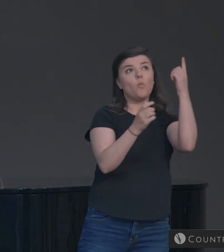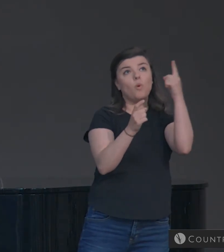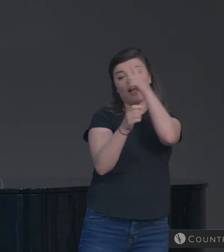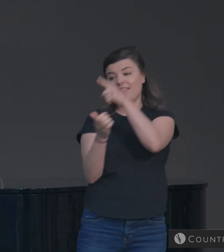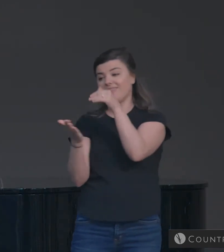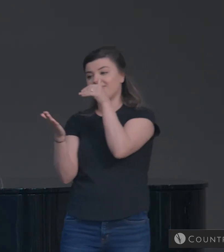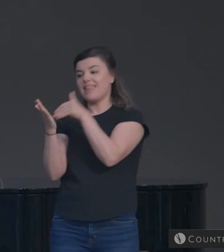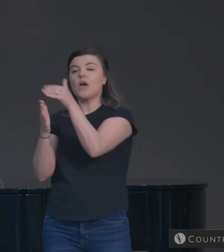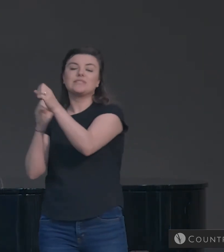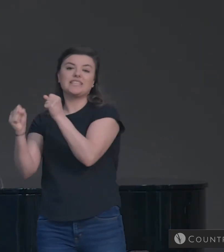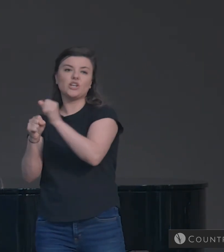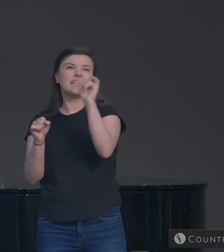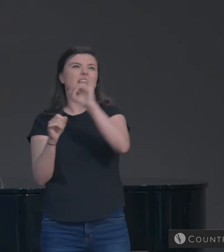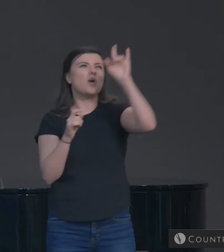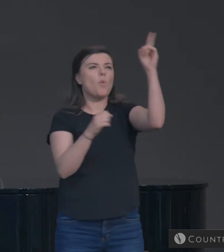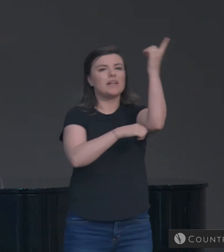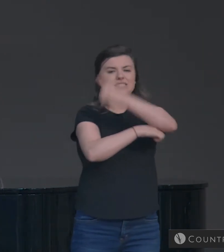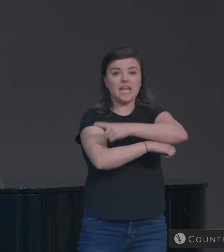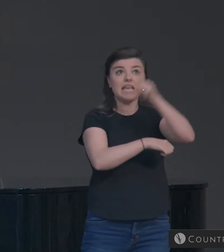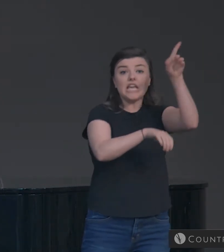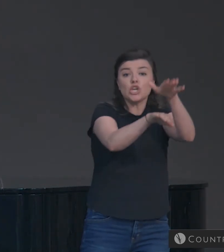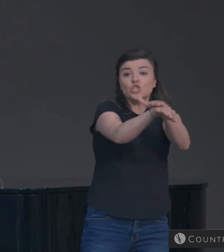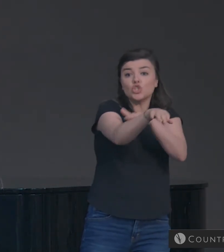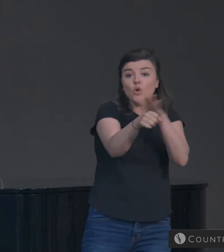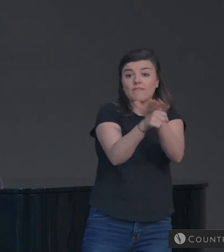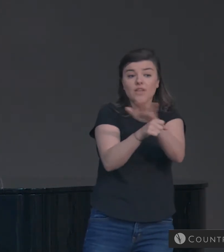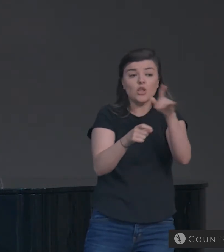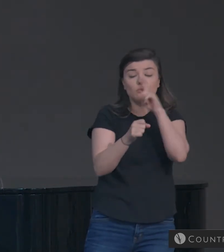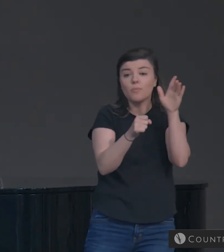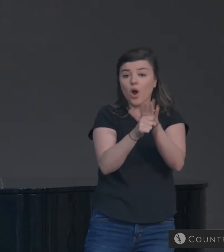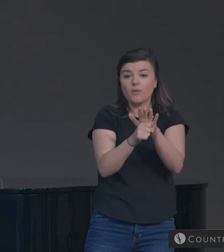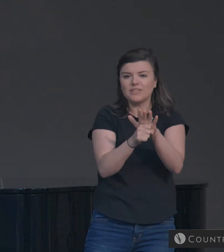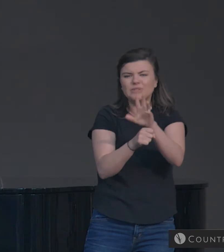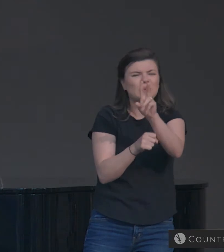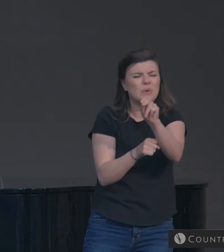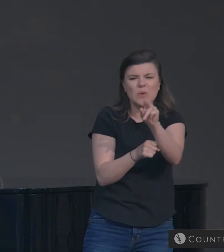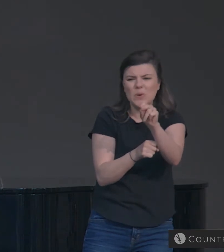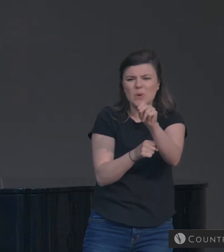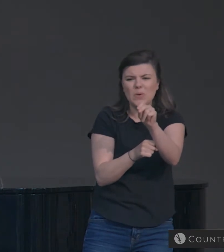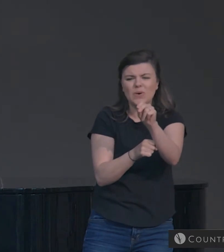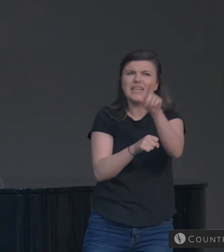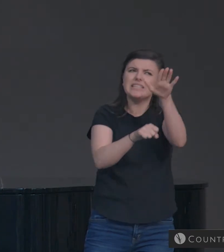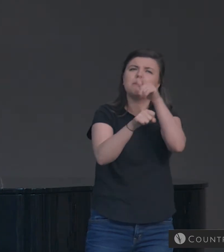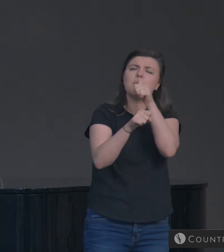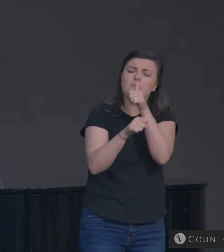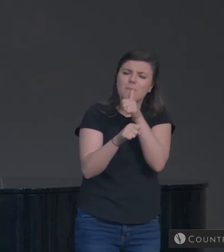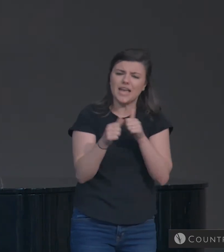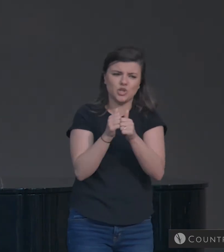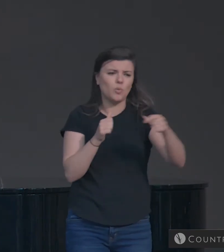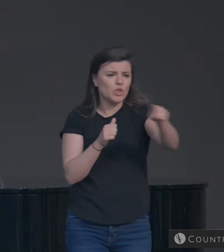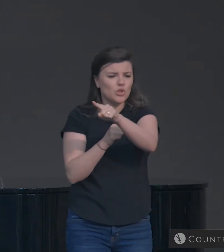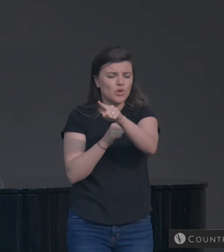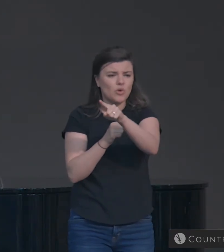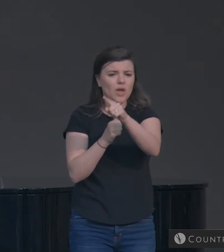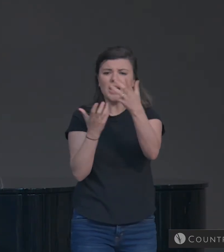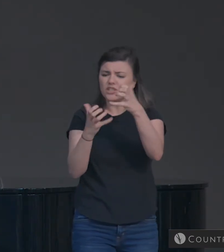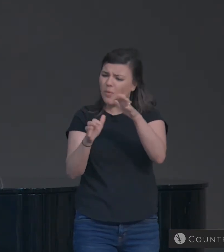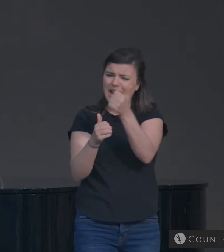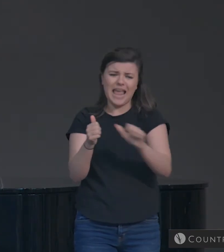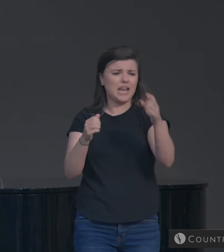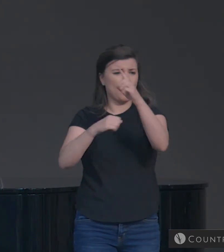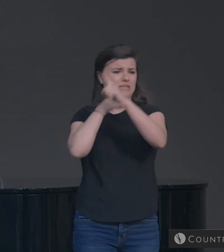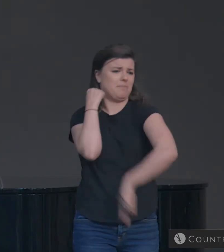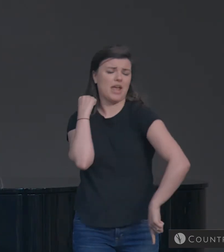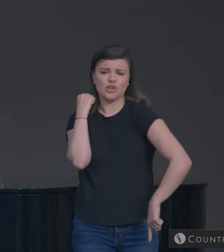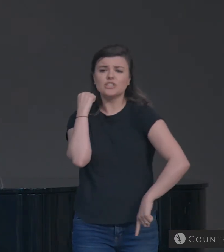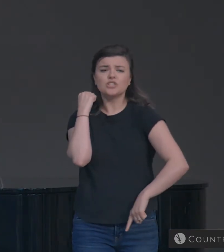The Lord is not slow to fulfill His promise, as some count slowness, but is patient toward you, not wishing that any should perish, but